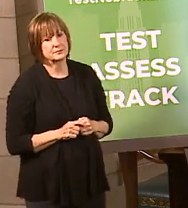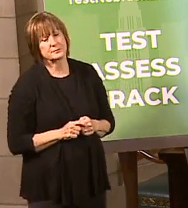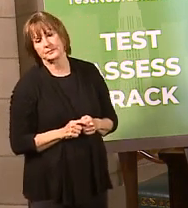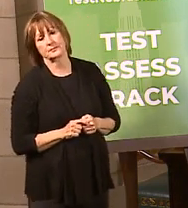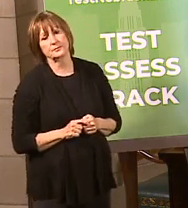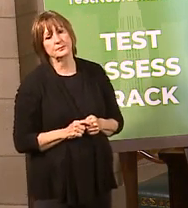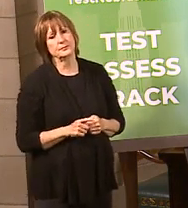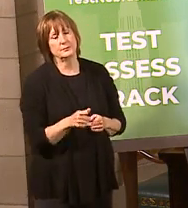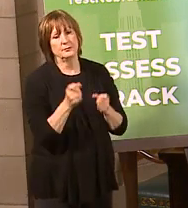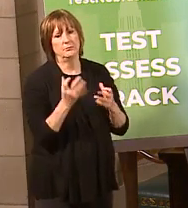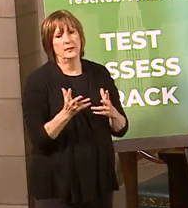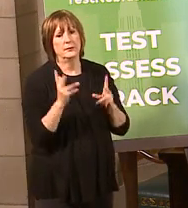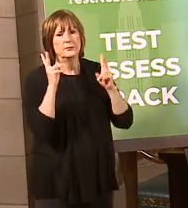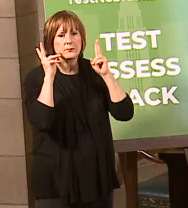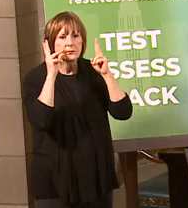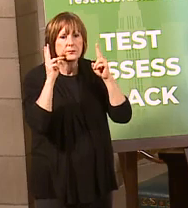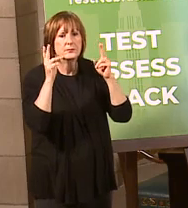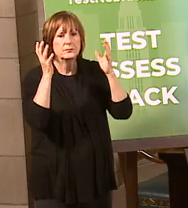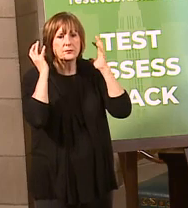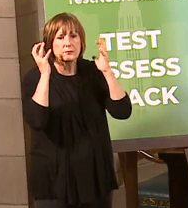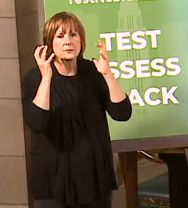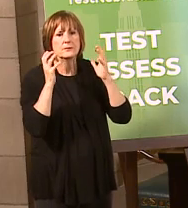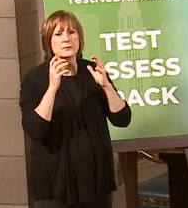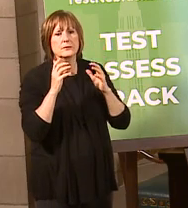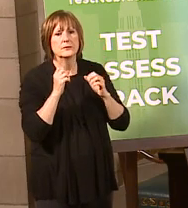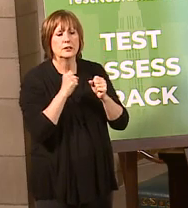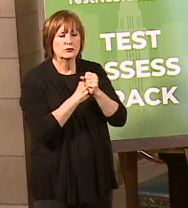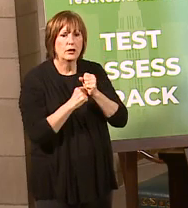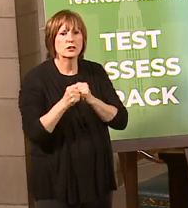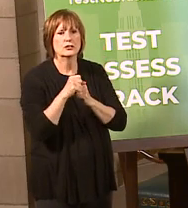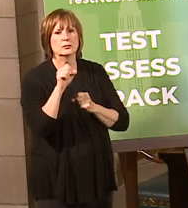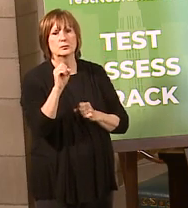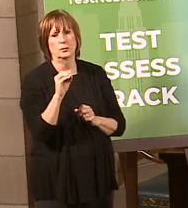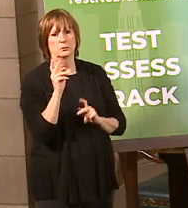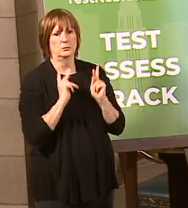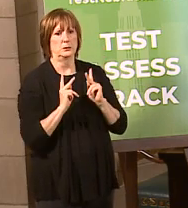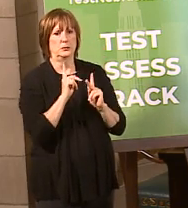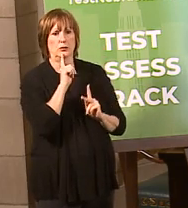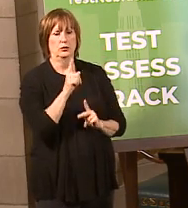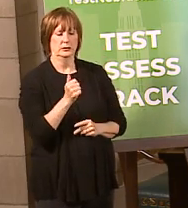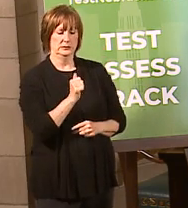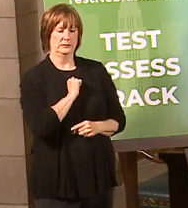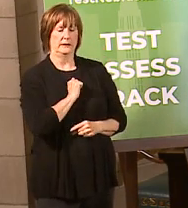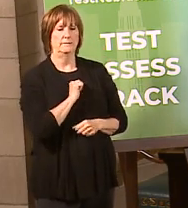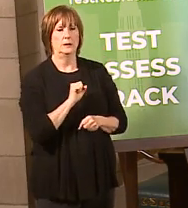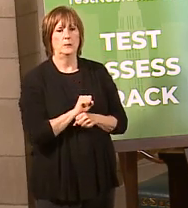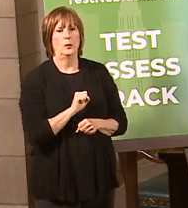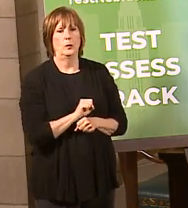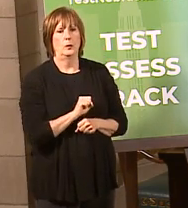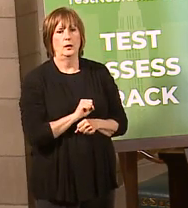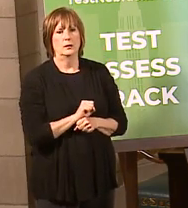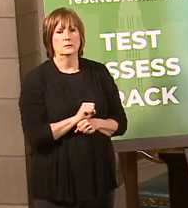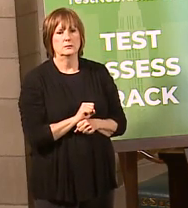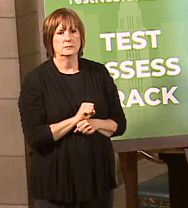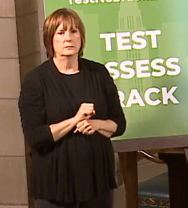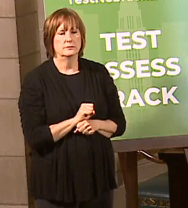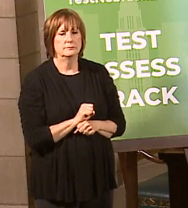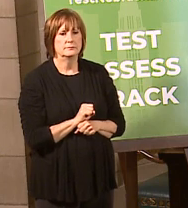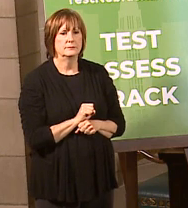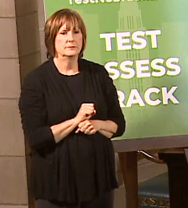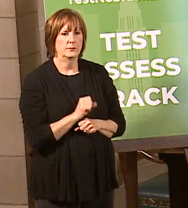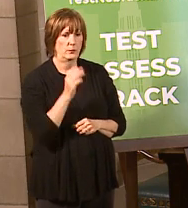hair salons and the barbershops are structured so that the people are self-employed. And